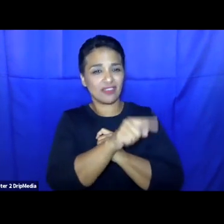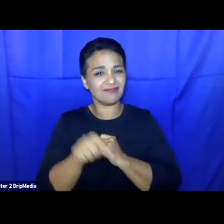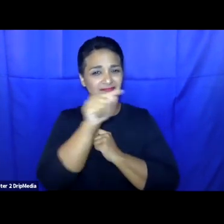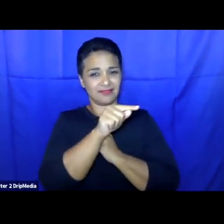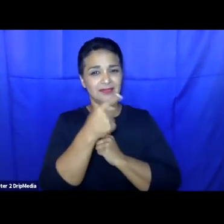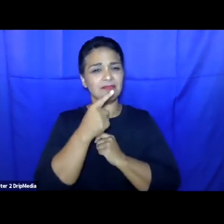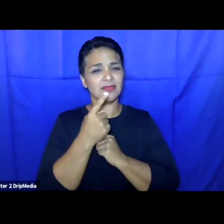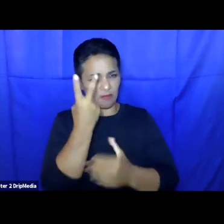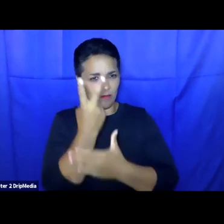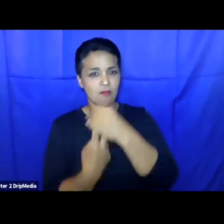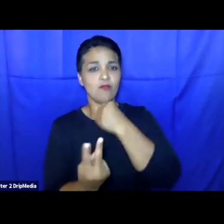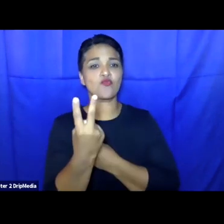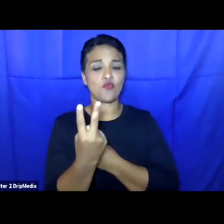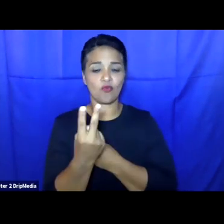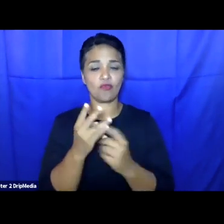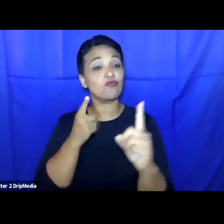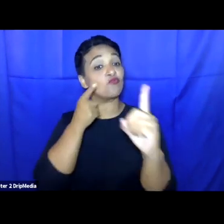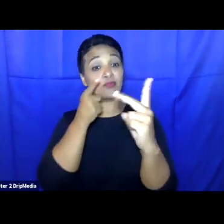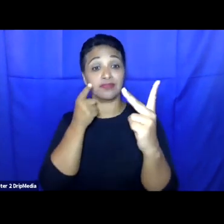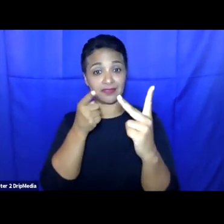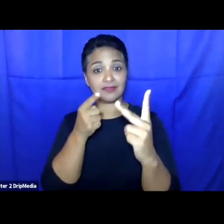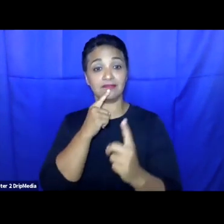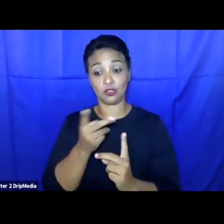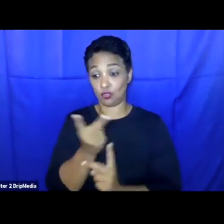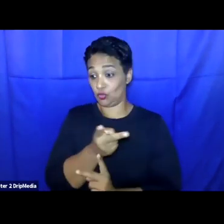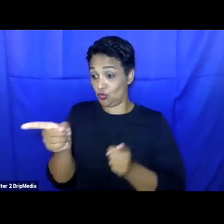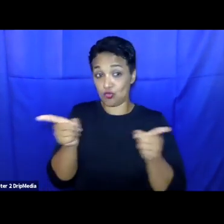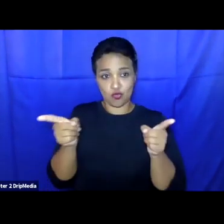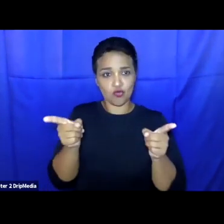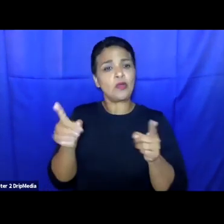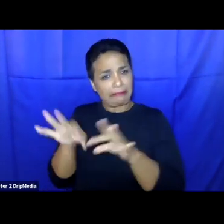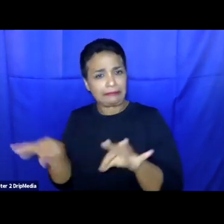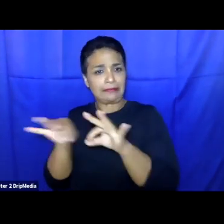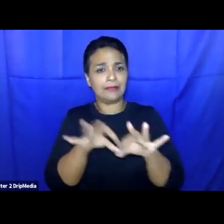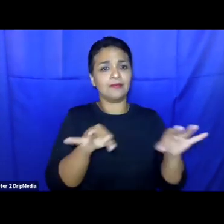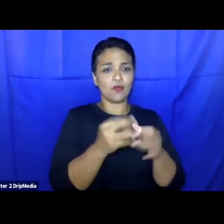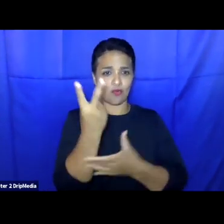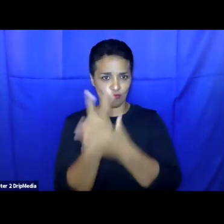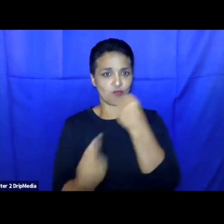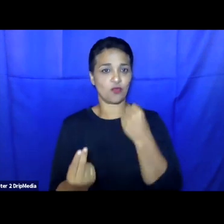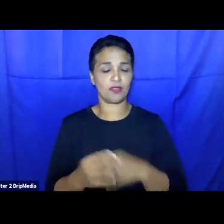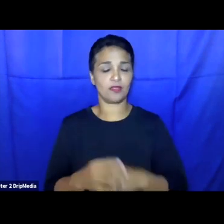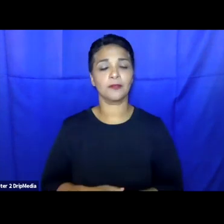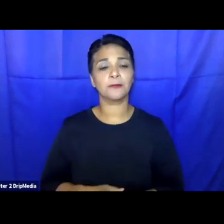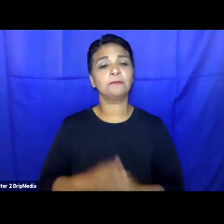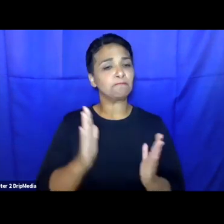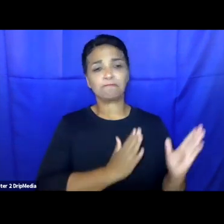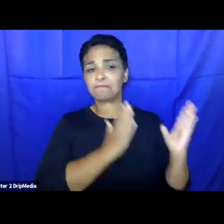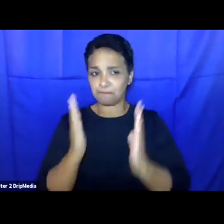that is very important, one not at the expense indeed of the other. And the other factor that I think is really